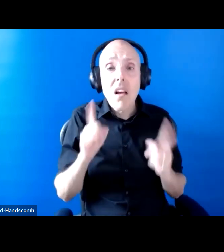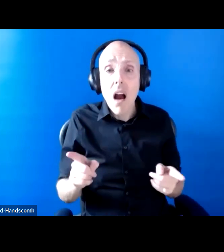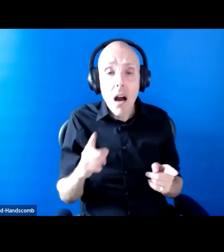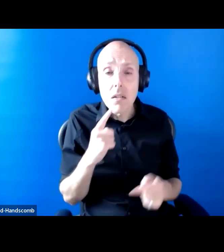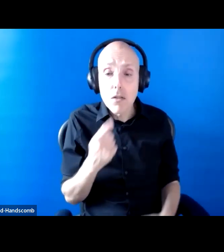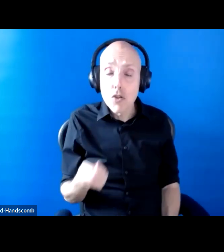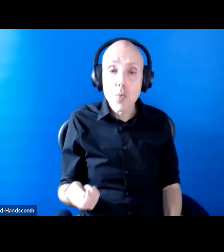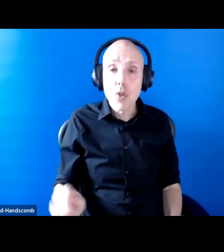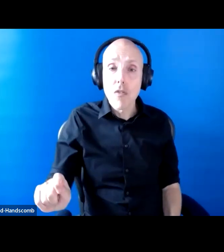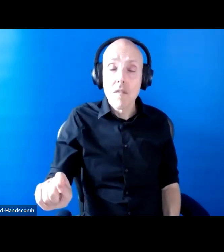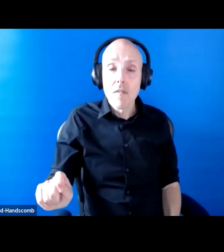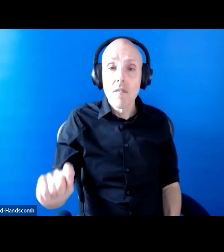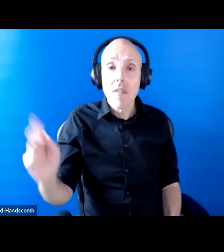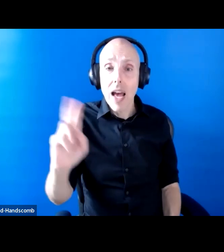it's not a question of living in a cold home.